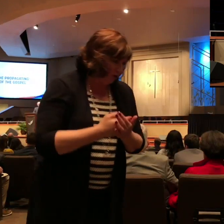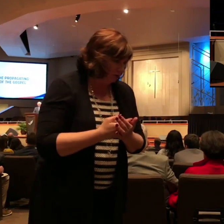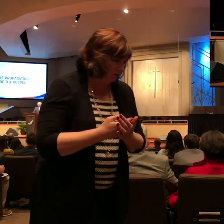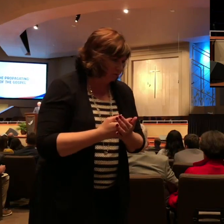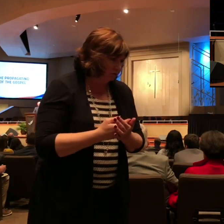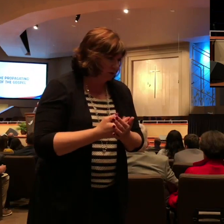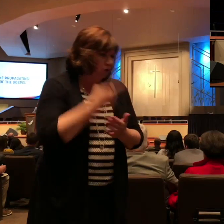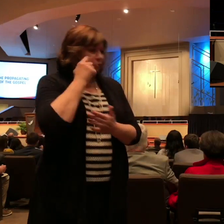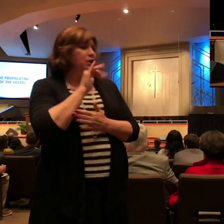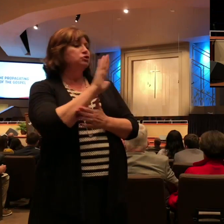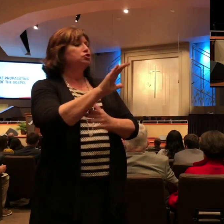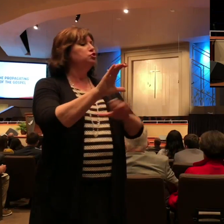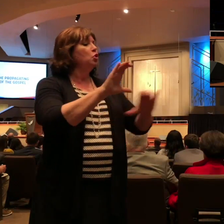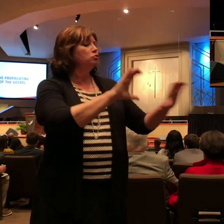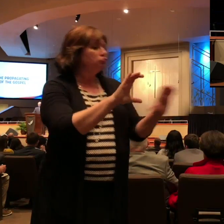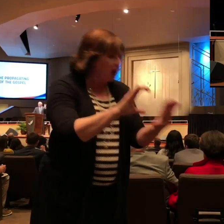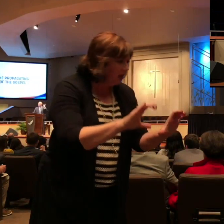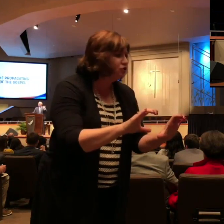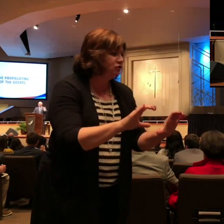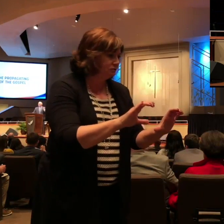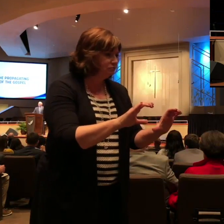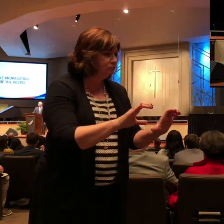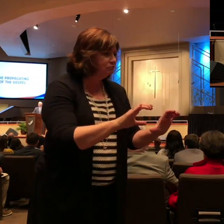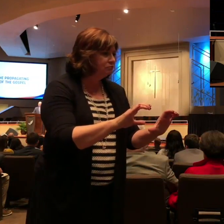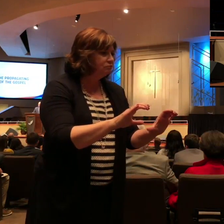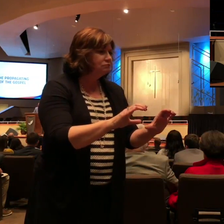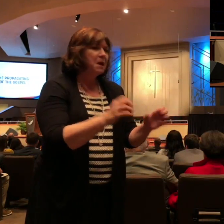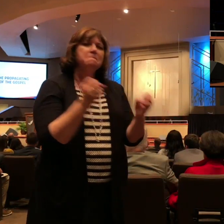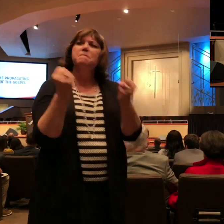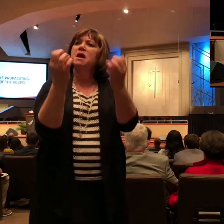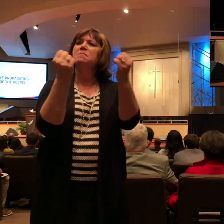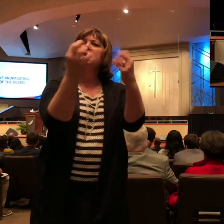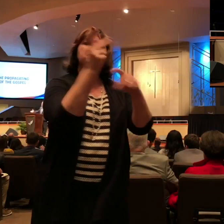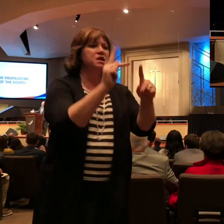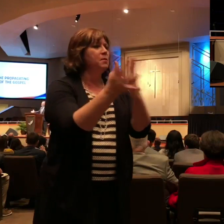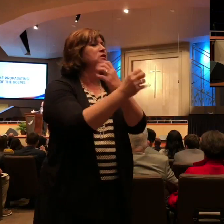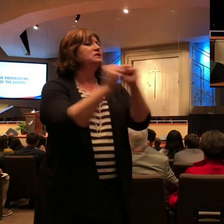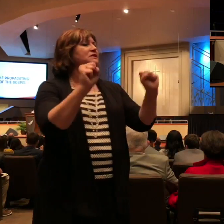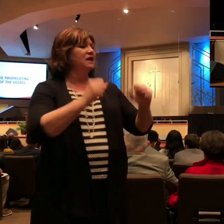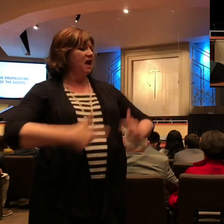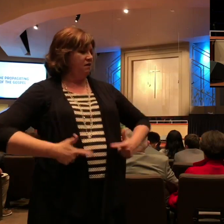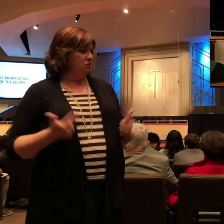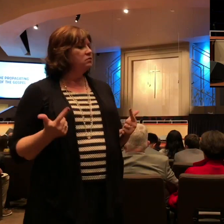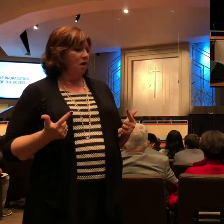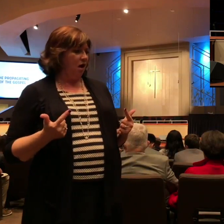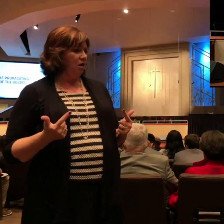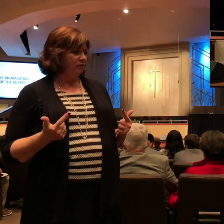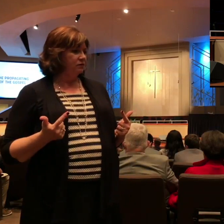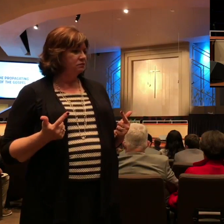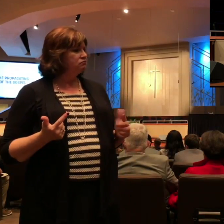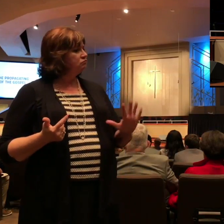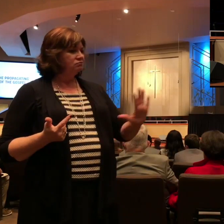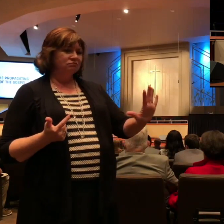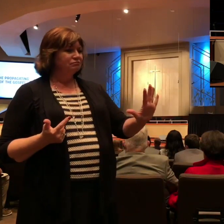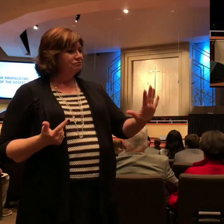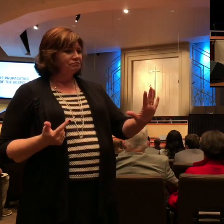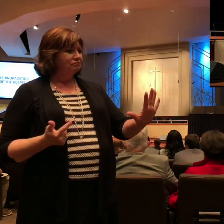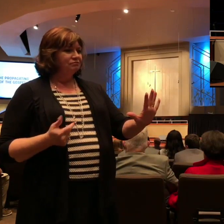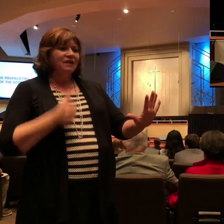on it all now, I see nothing but the goodness of God. And Paul said, listen, brethren, don't worry about the fact that I'm in these